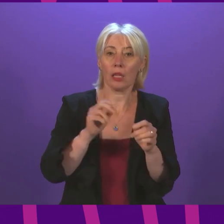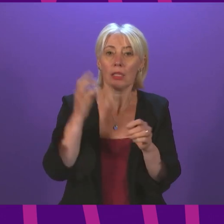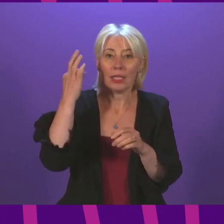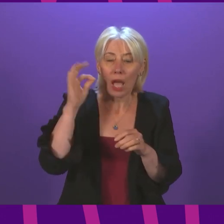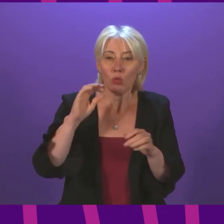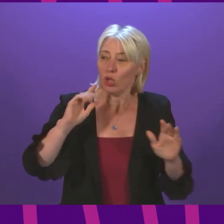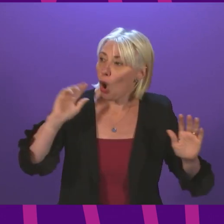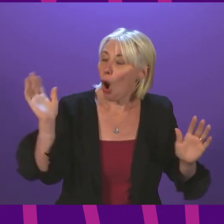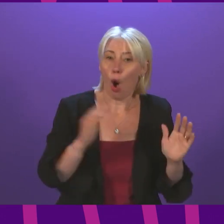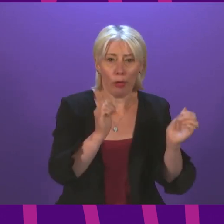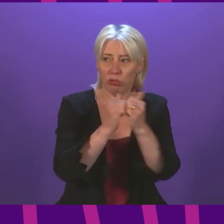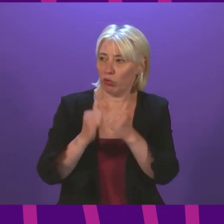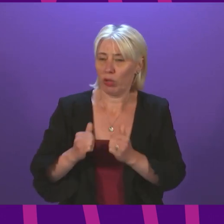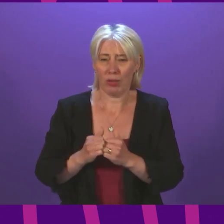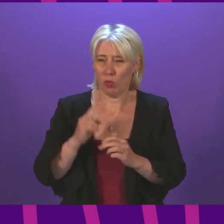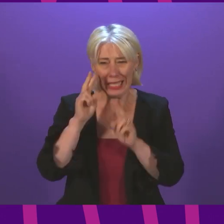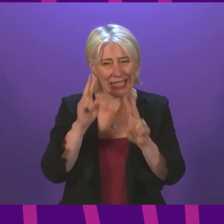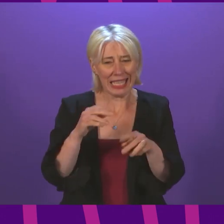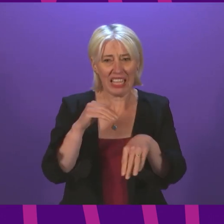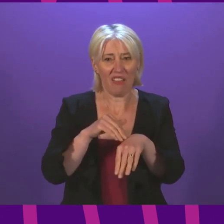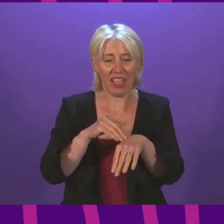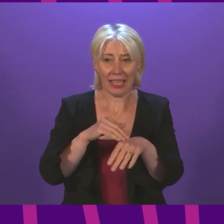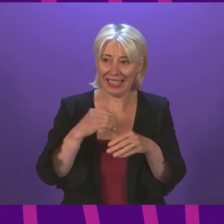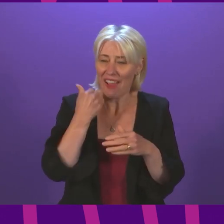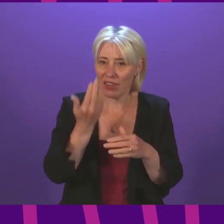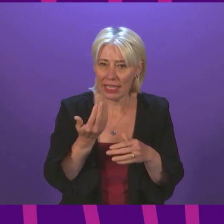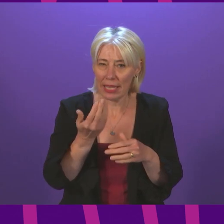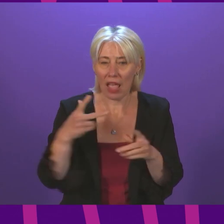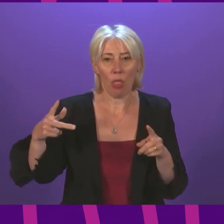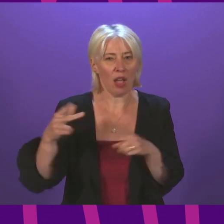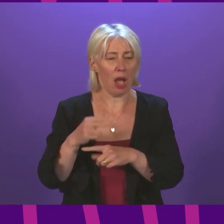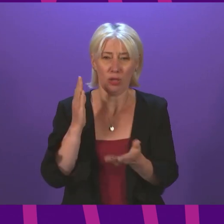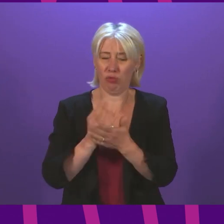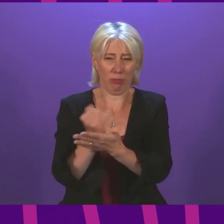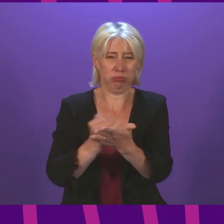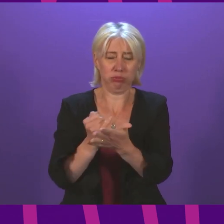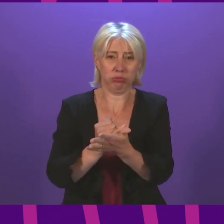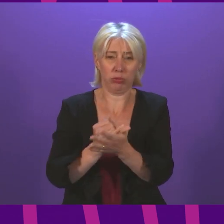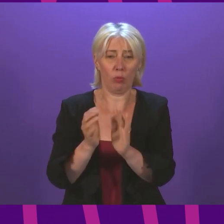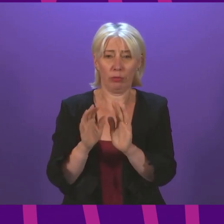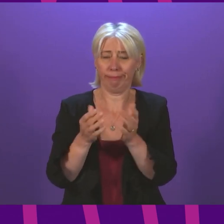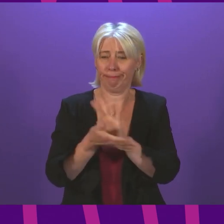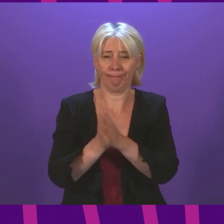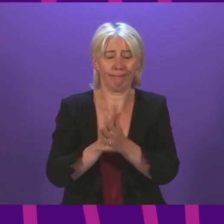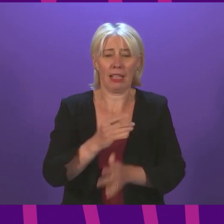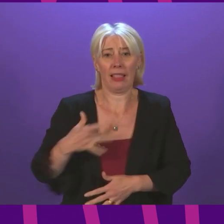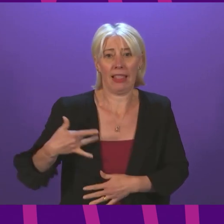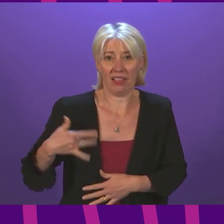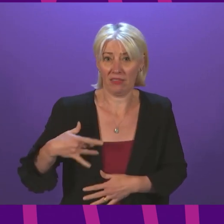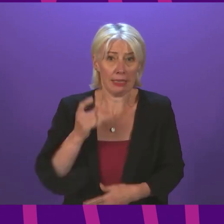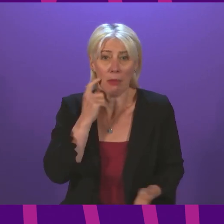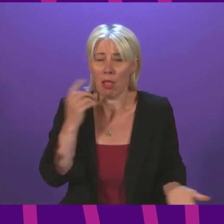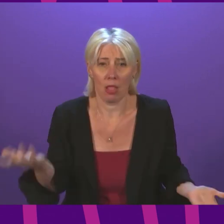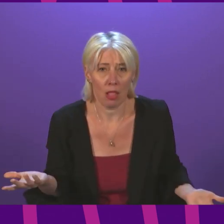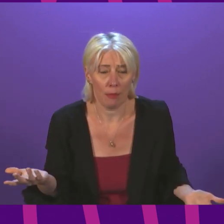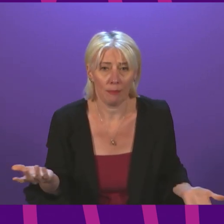the effects of these decisions on a daily basis. This cut is blatant vandalism and will ruin lives. It is as simple as that and it does